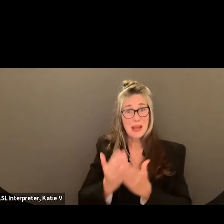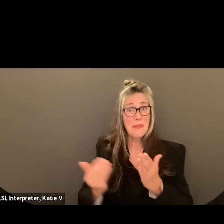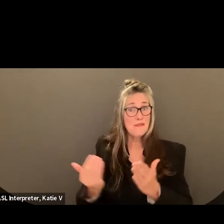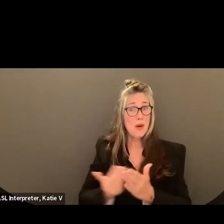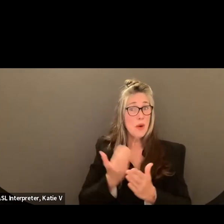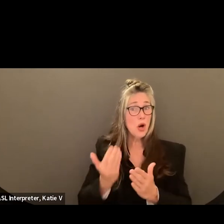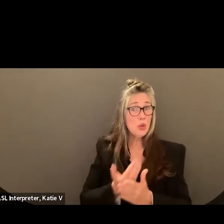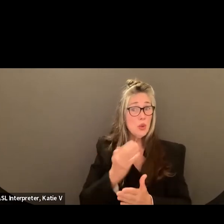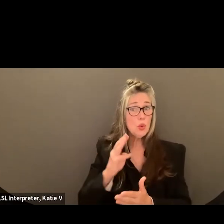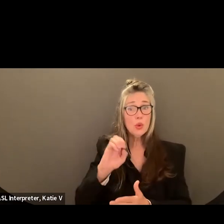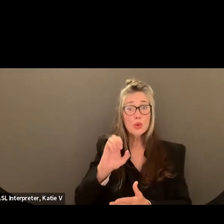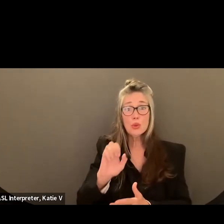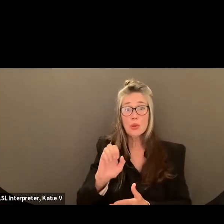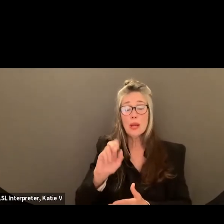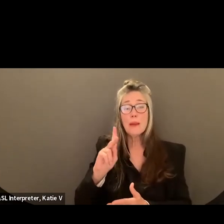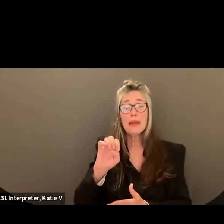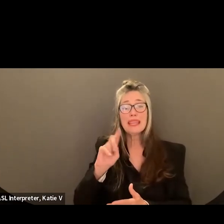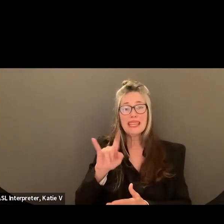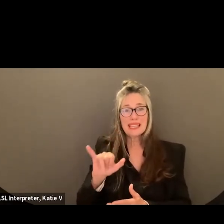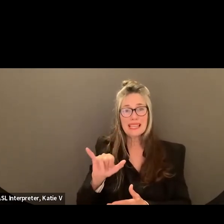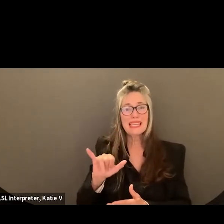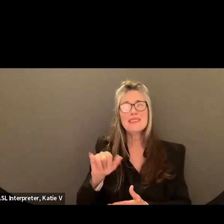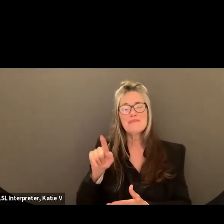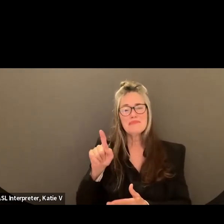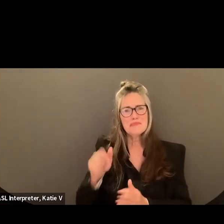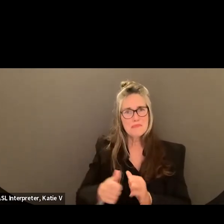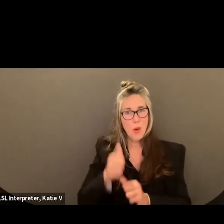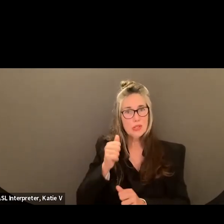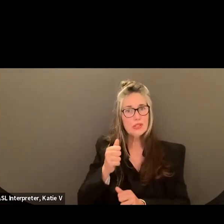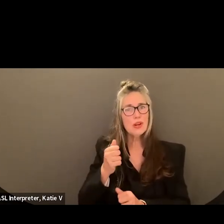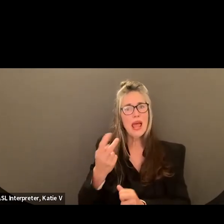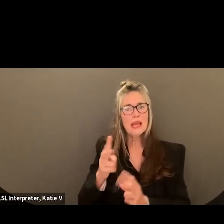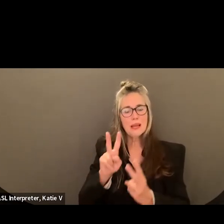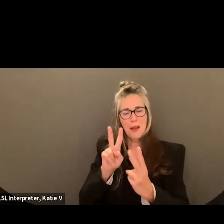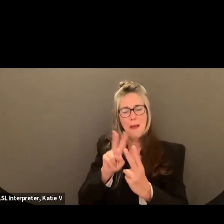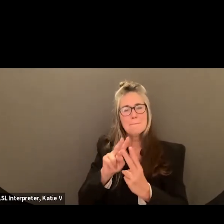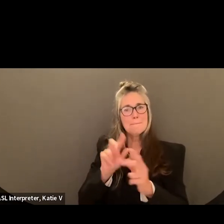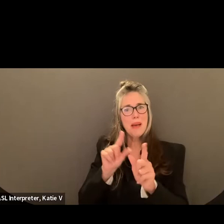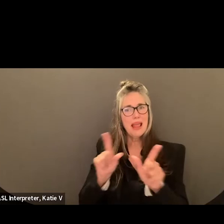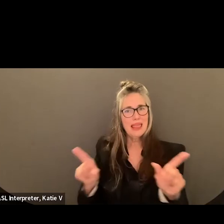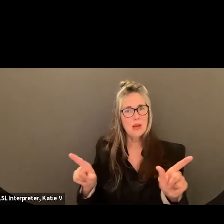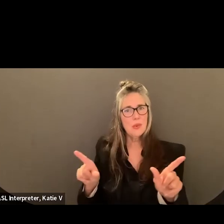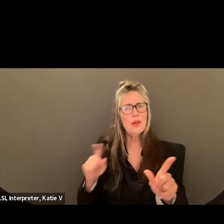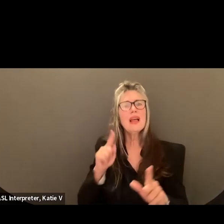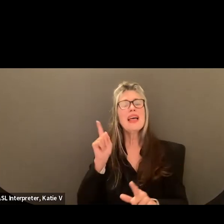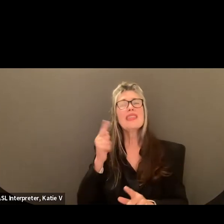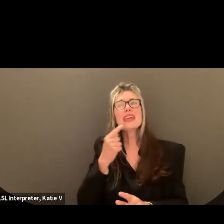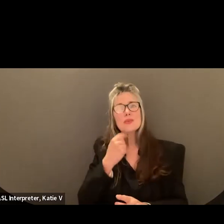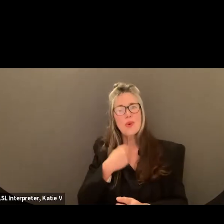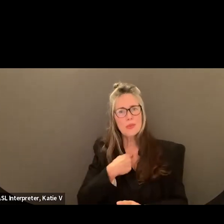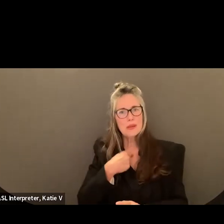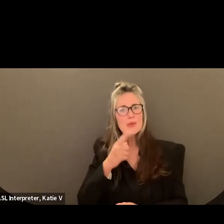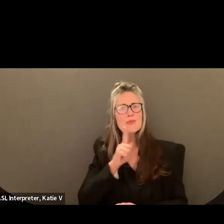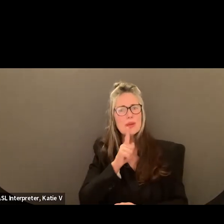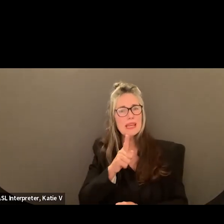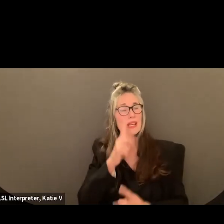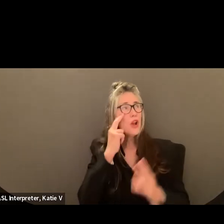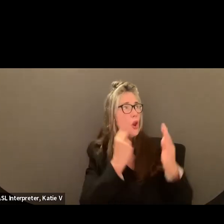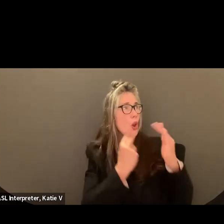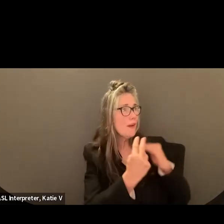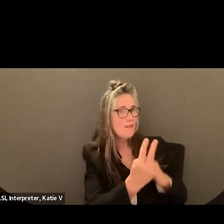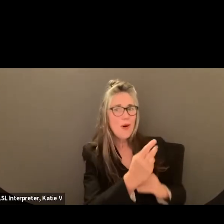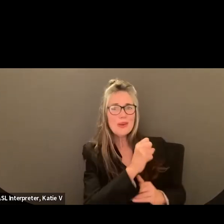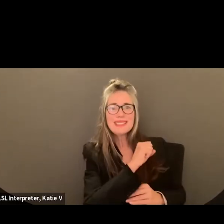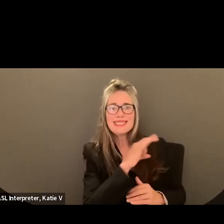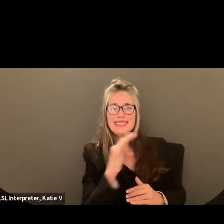said how much they appreciate having district staff there, having board members there, and how they look forward to that. So that